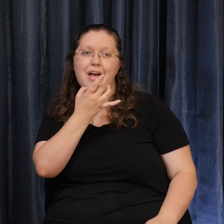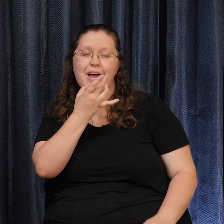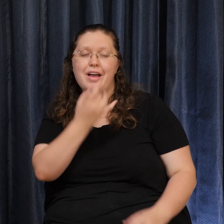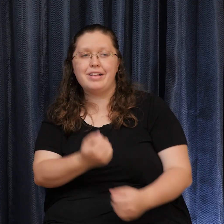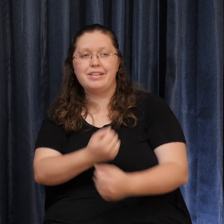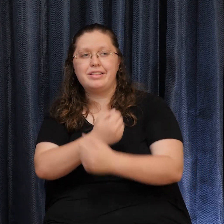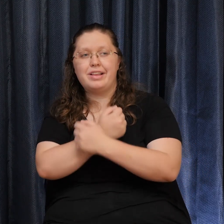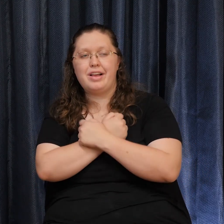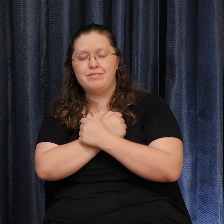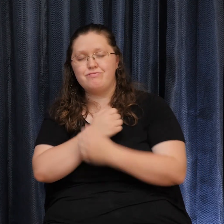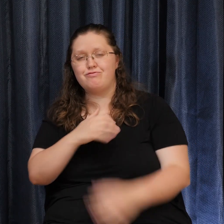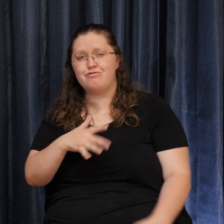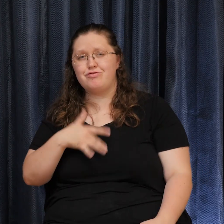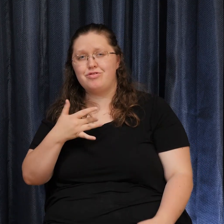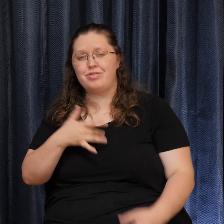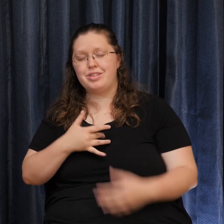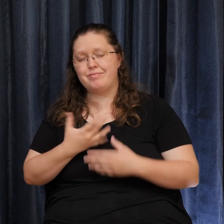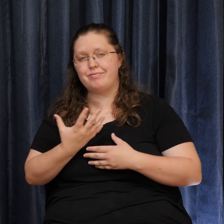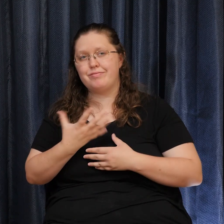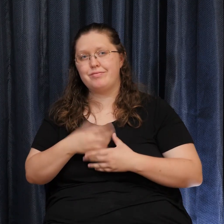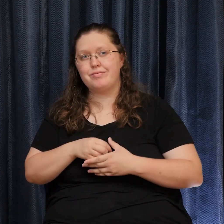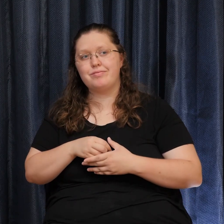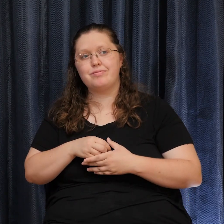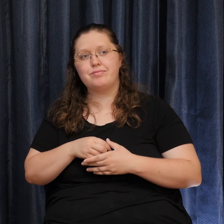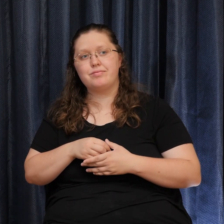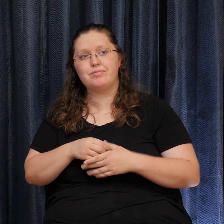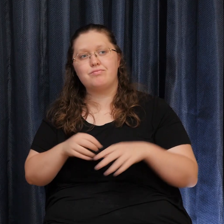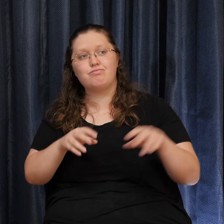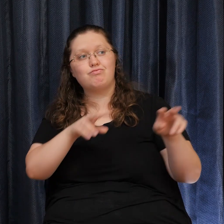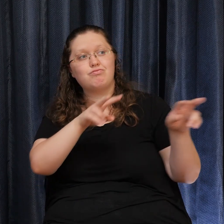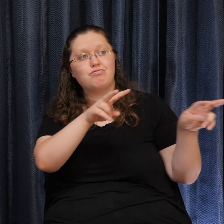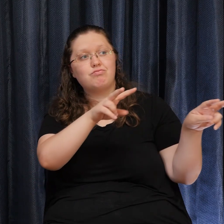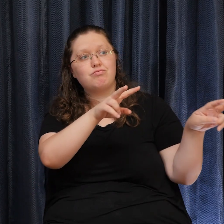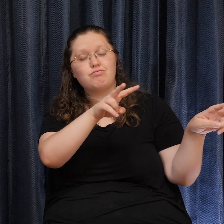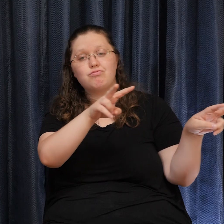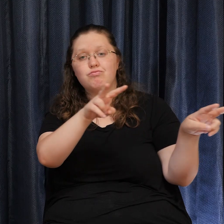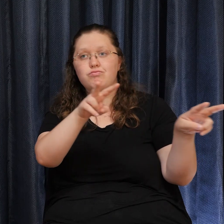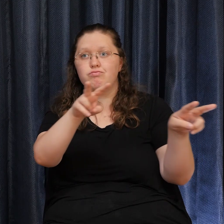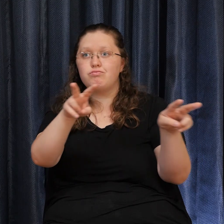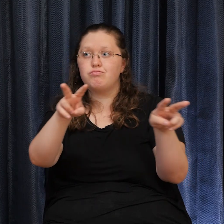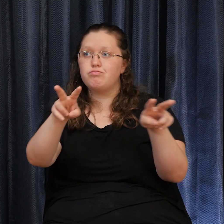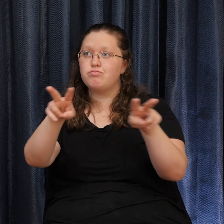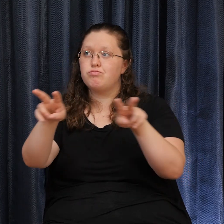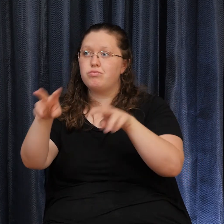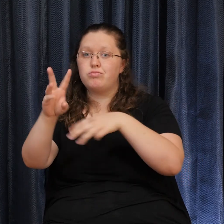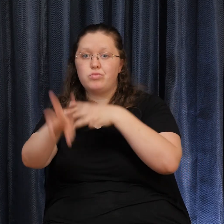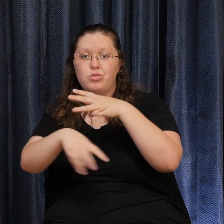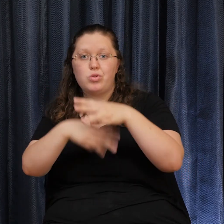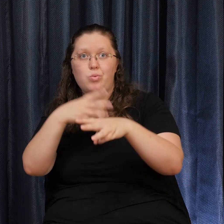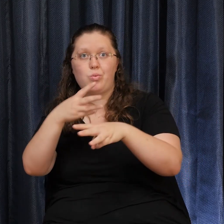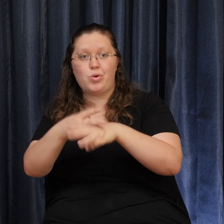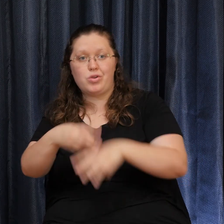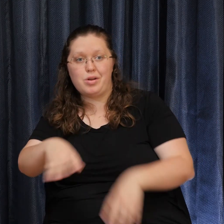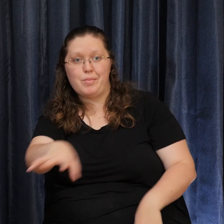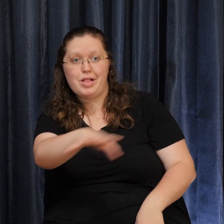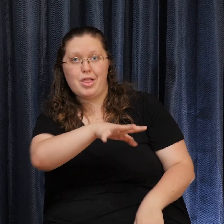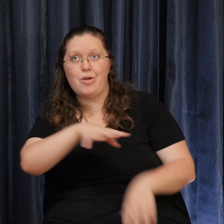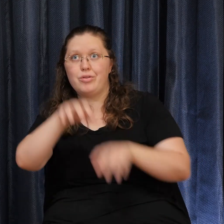And as you look out On the panorama Of the world below You find a